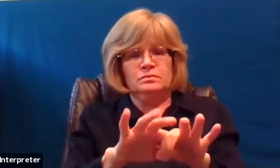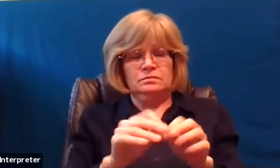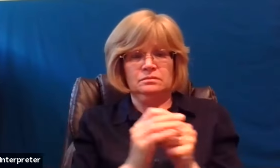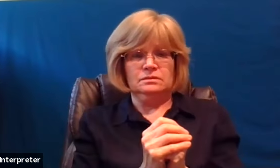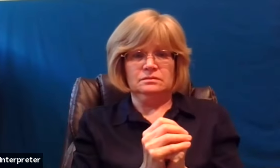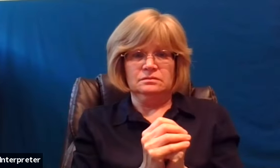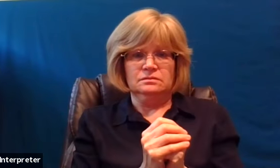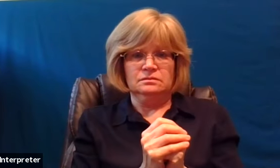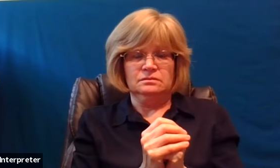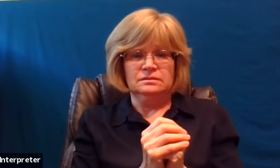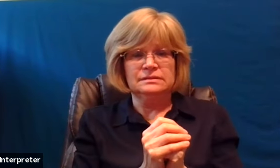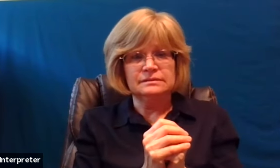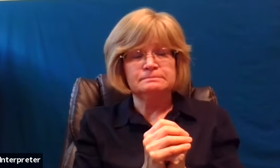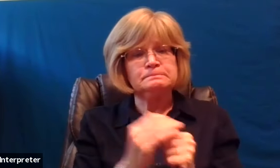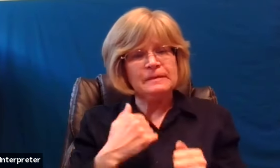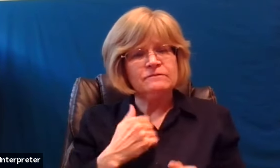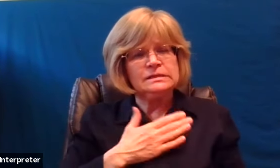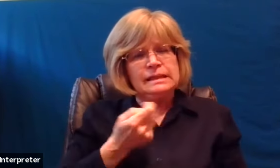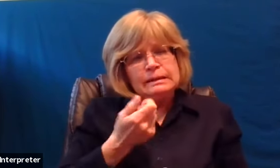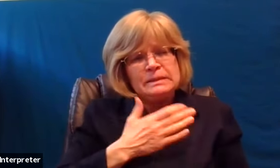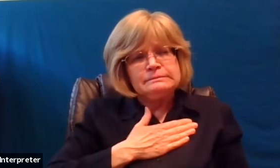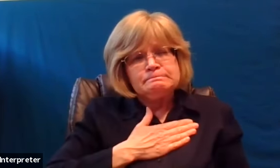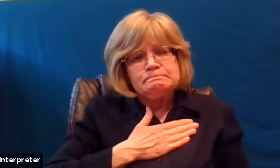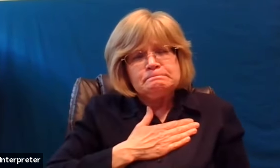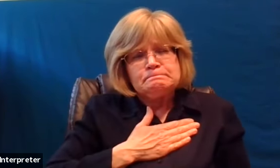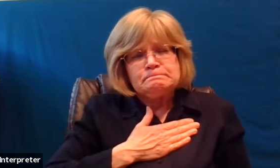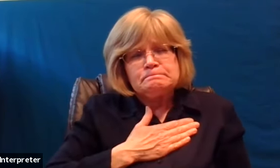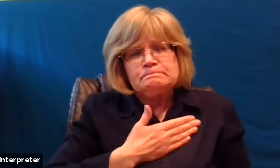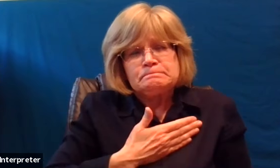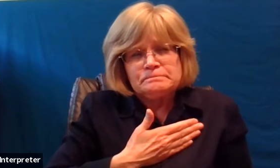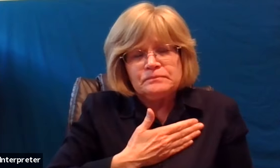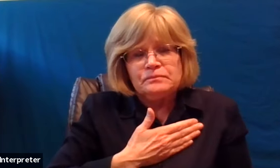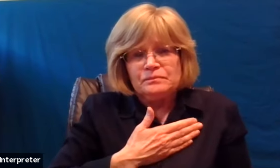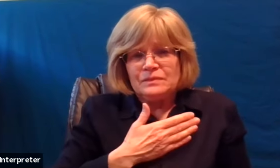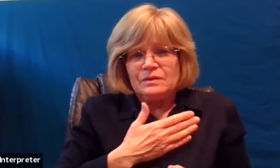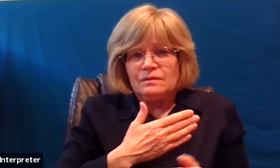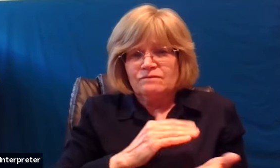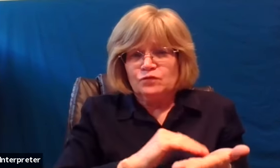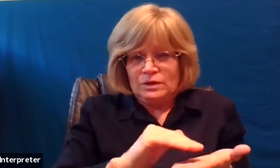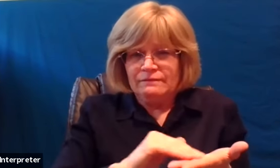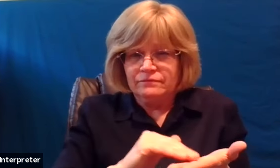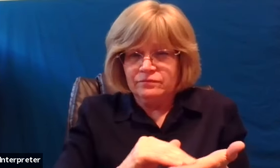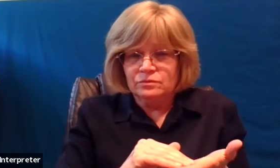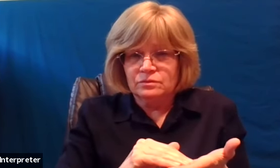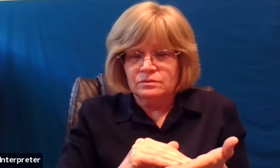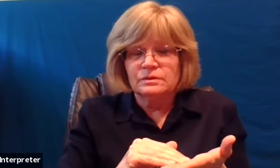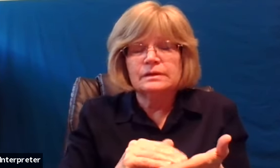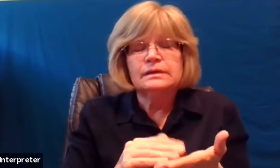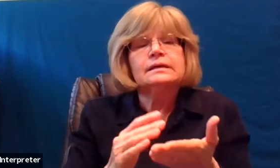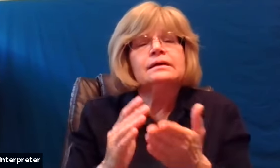and possess even the slightest willingness to extend that forgiveness please rely